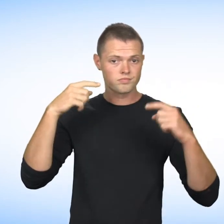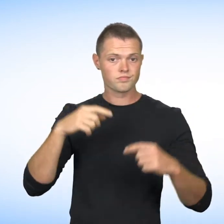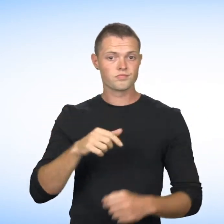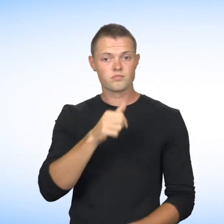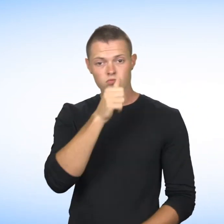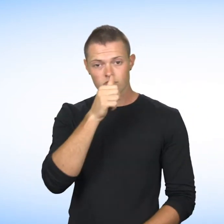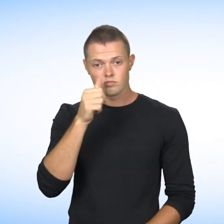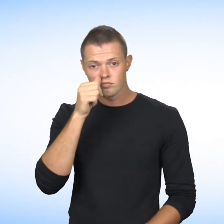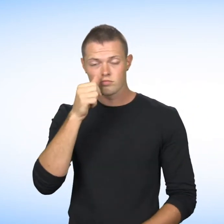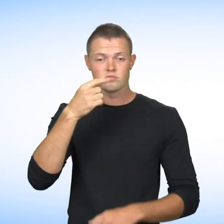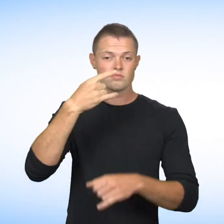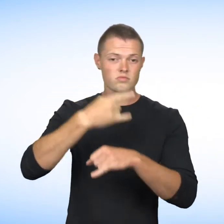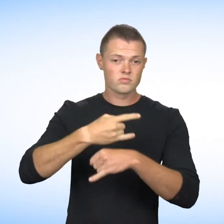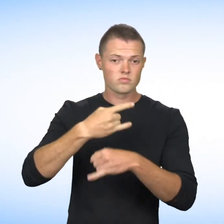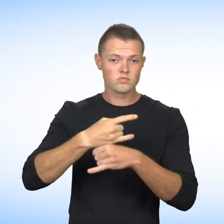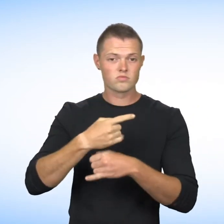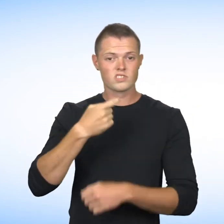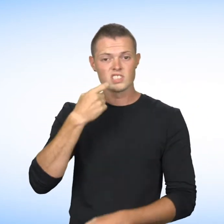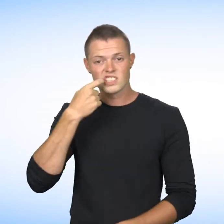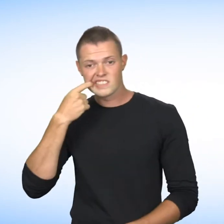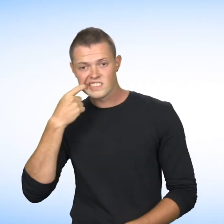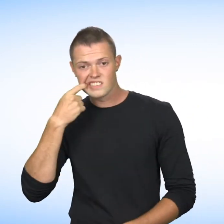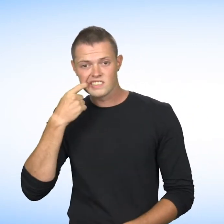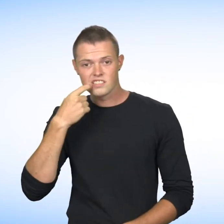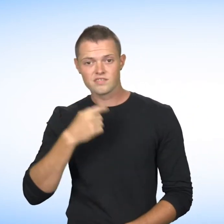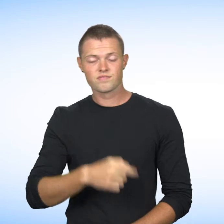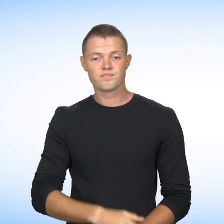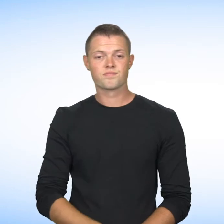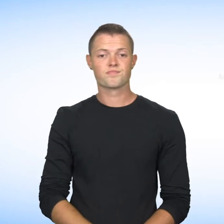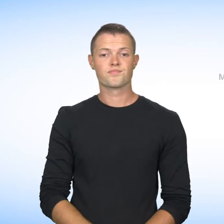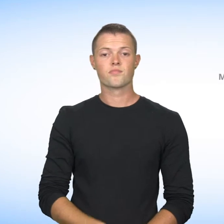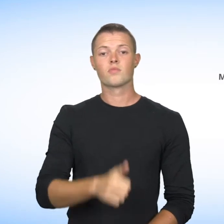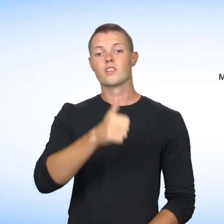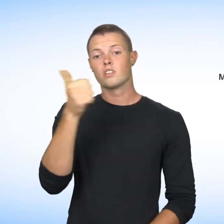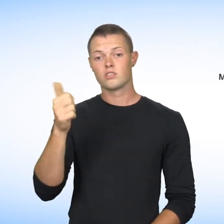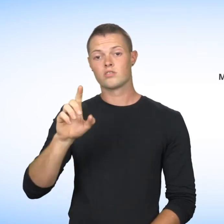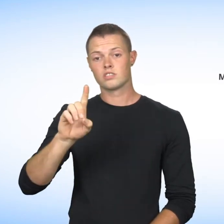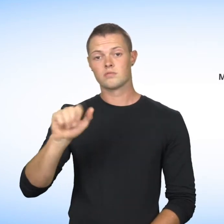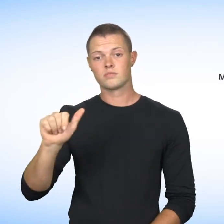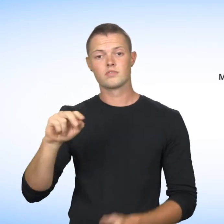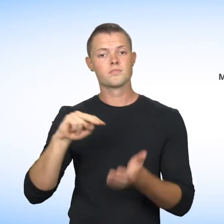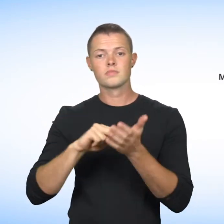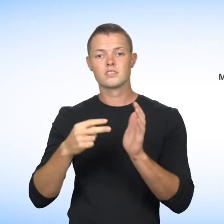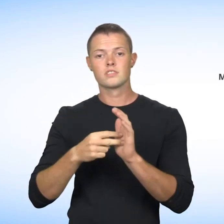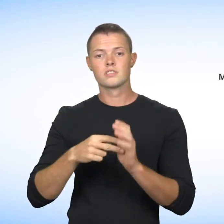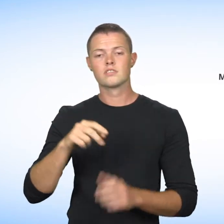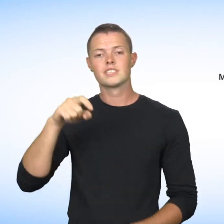from a mental illness, from visual or hearing difficulties, epilepsy, or addiction to drugs and alcohol.